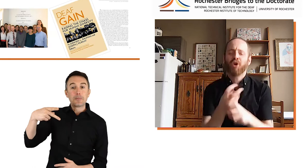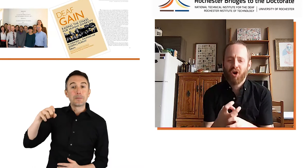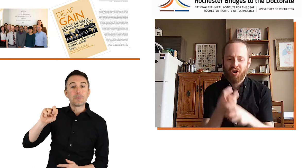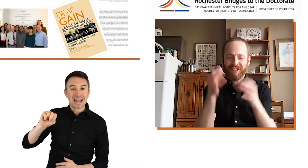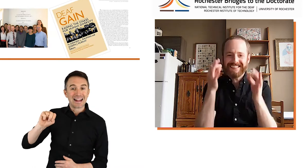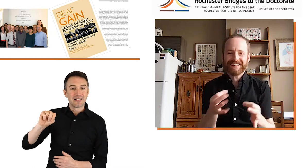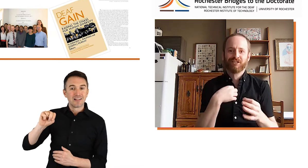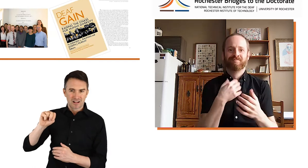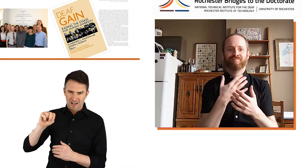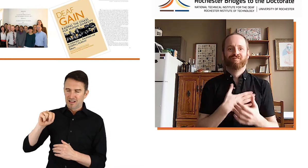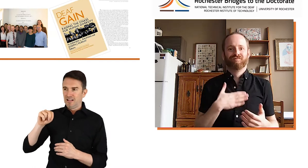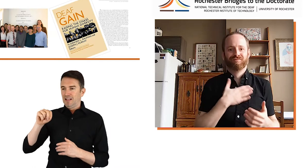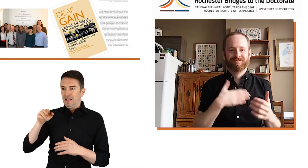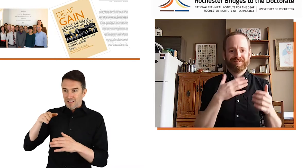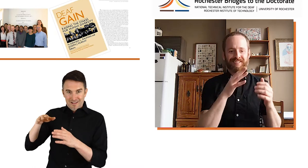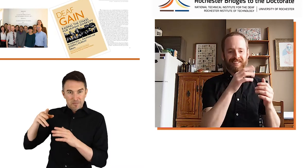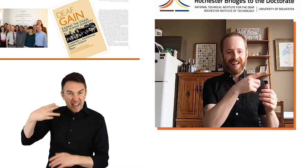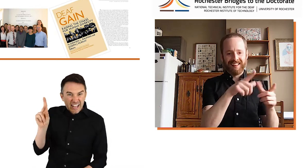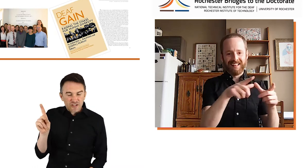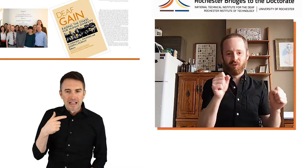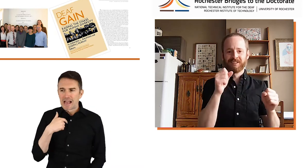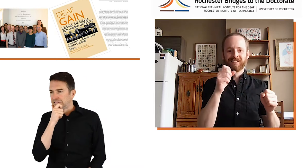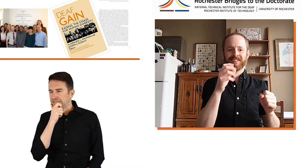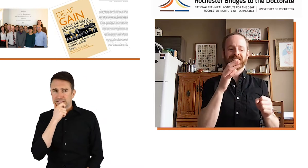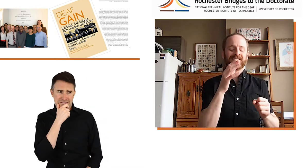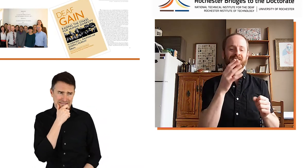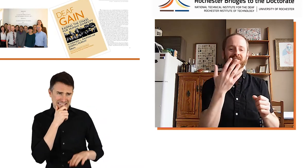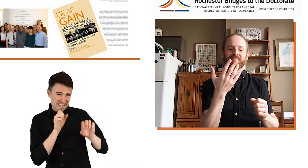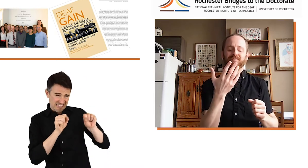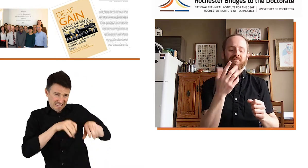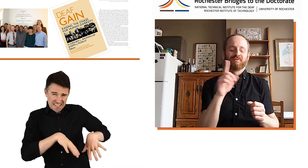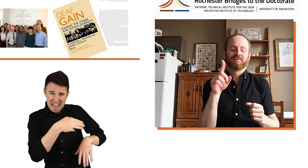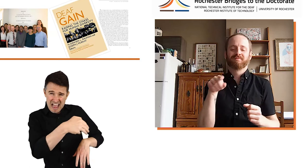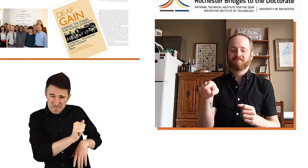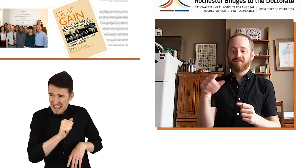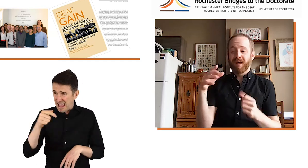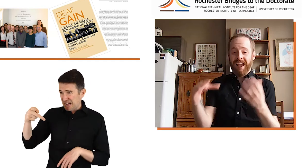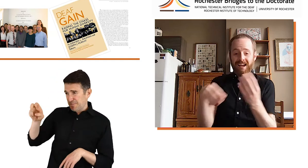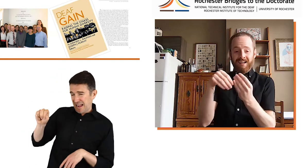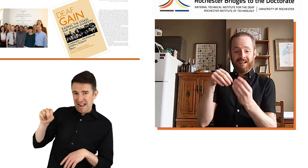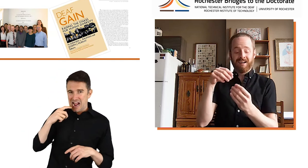and it was a very hard decision for me because I enjoyed the linguistics program,